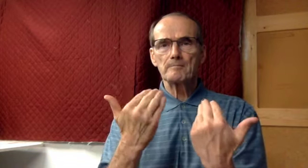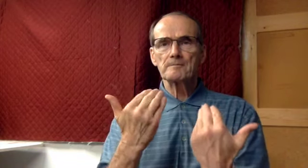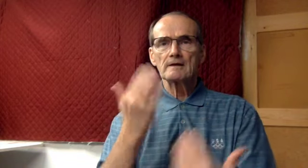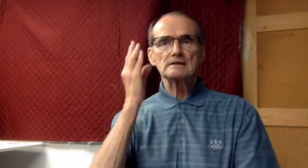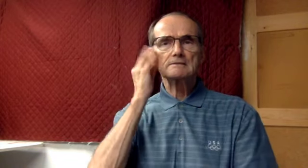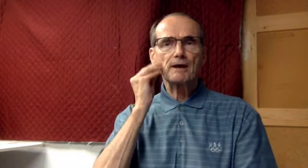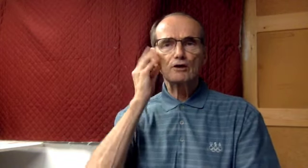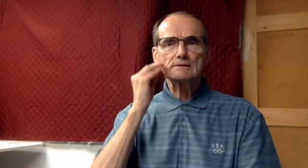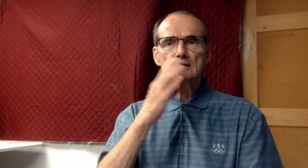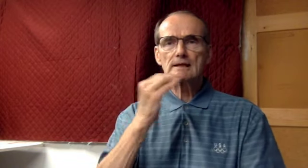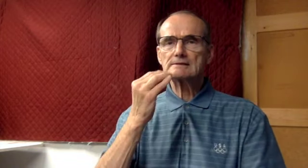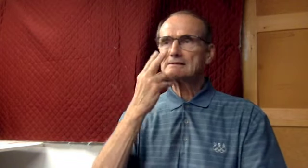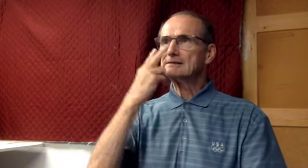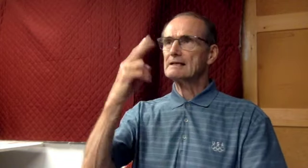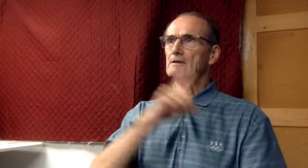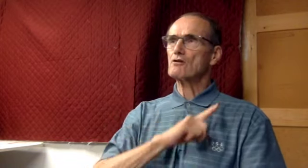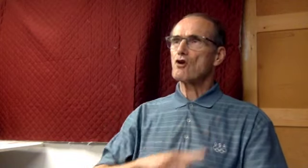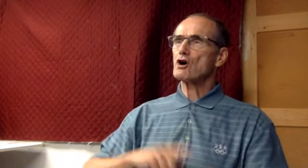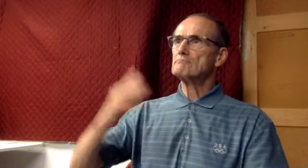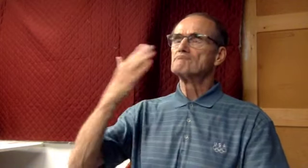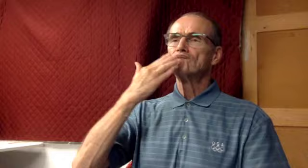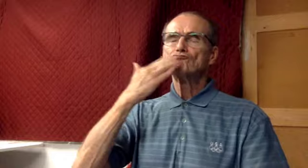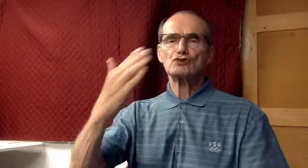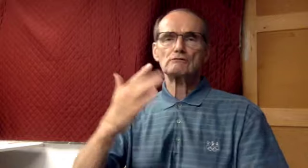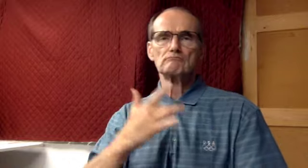Taste and see the goodness of the Lord.